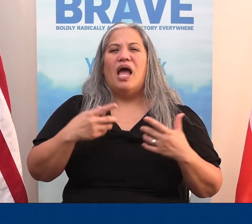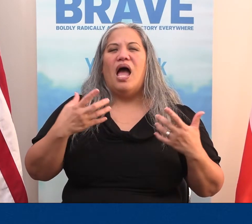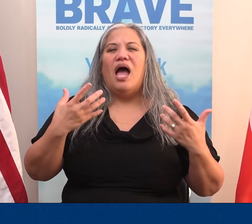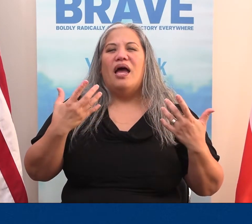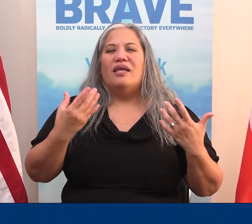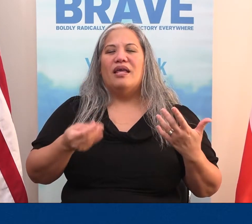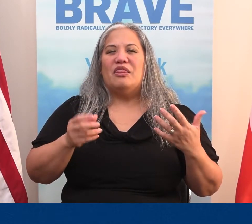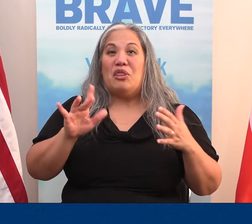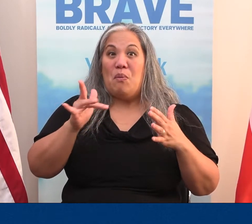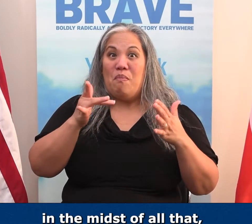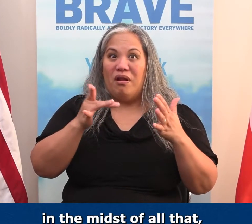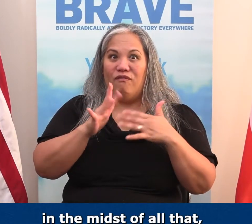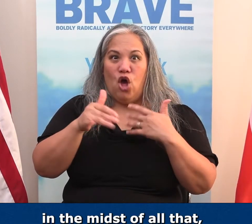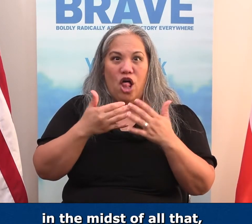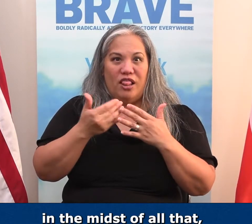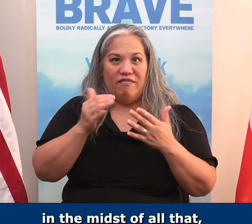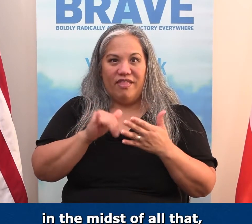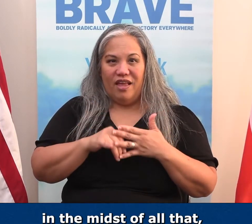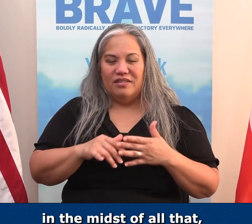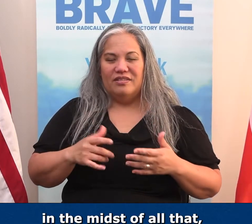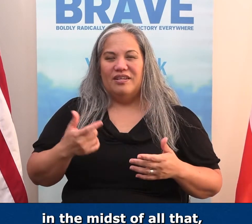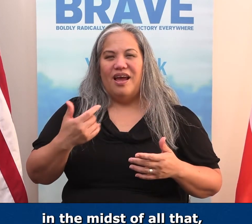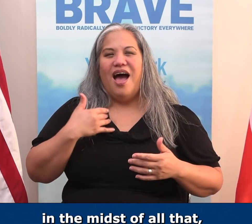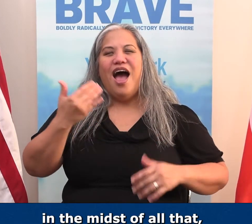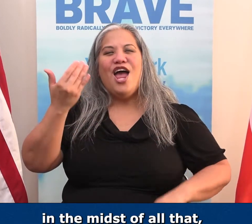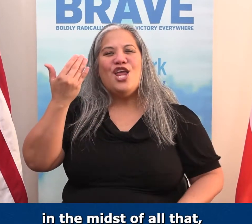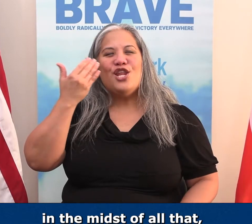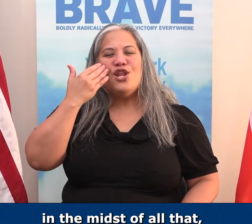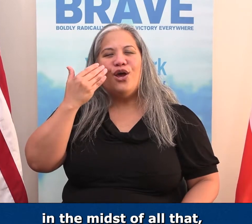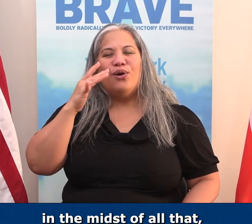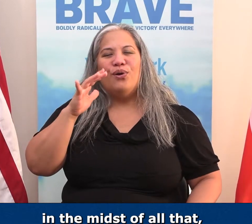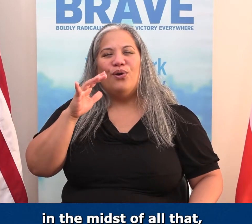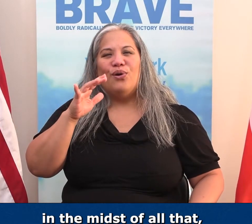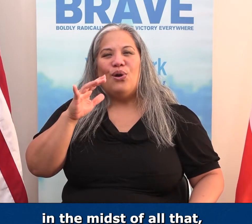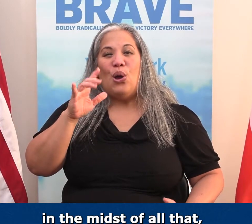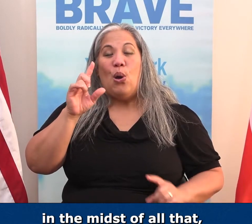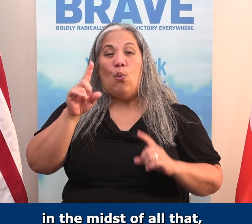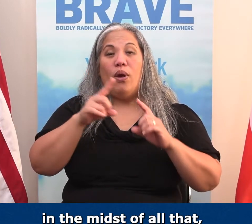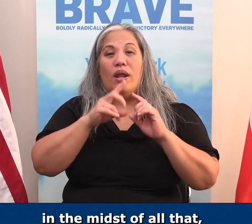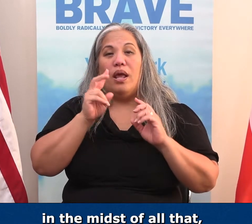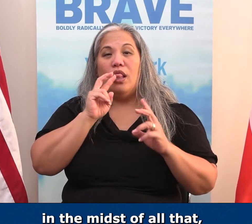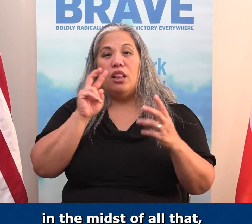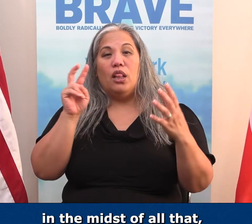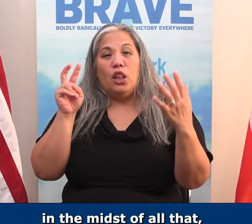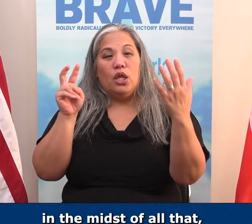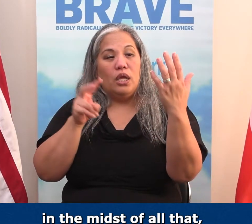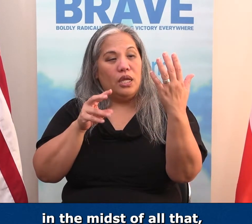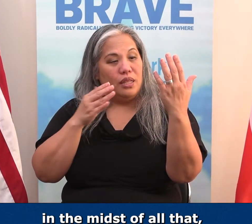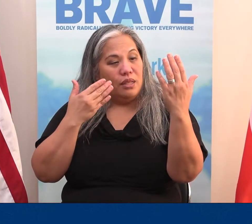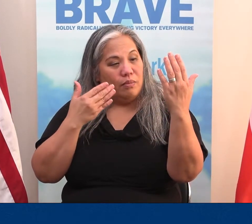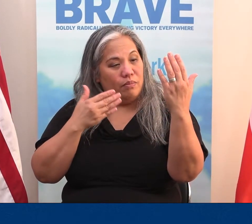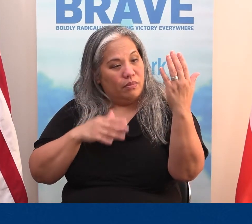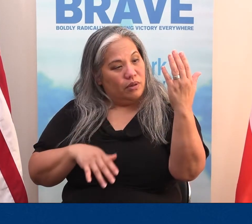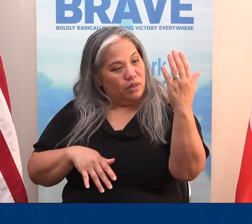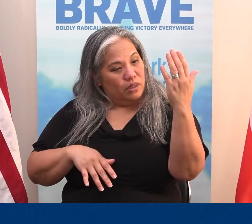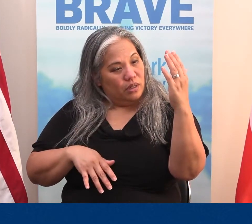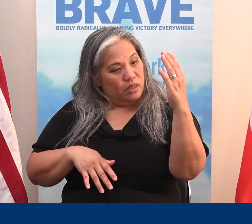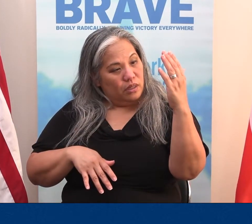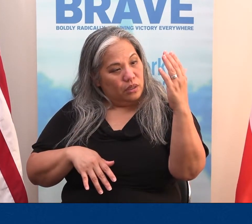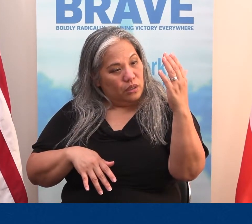And yet, even in the midst of all that, I know, hold it, when I look in the mirror, I go,